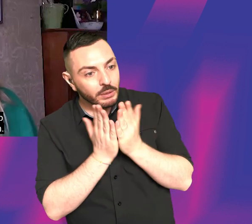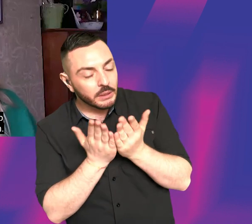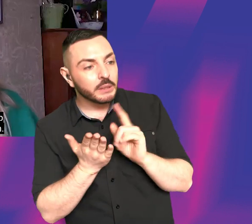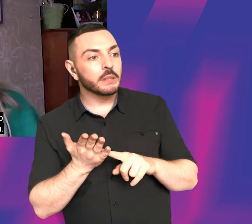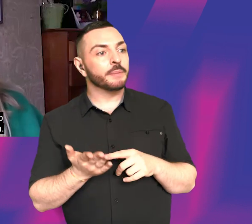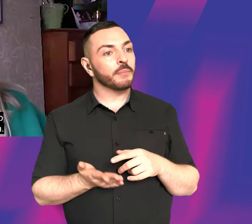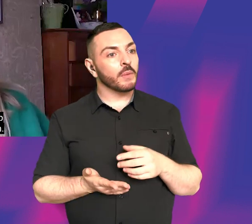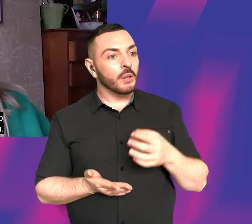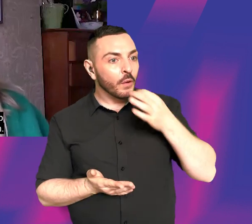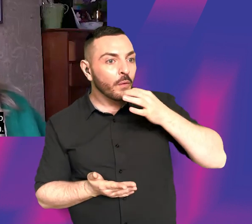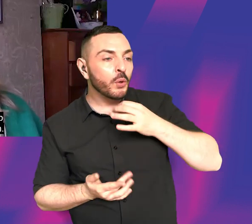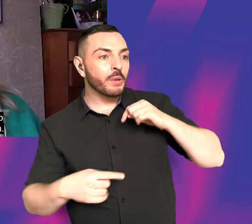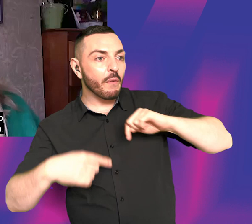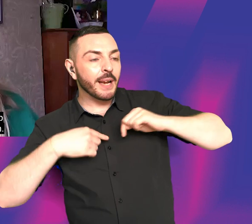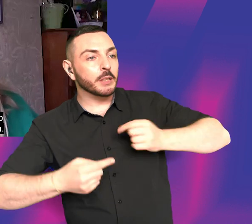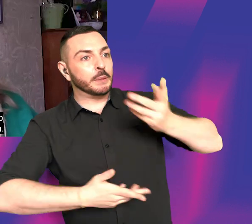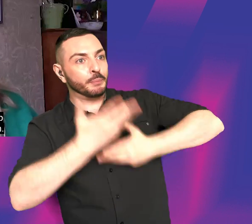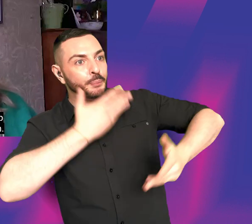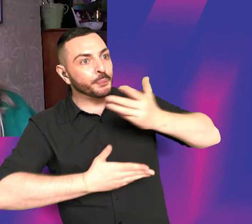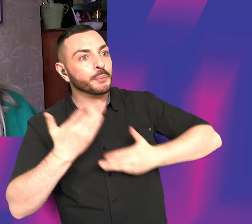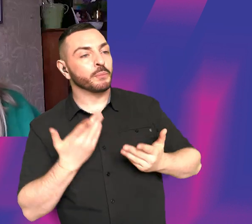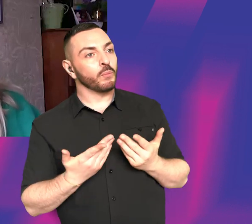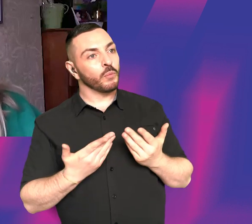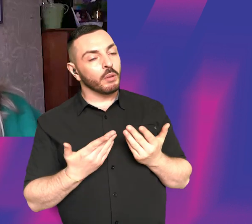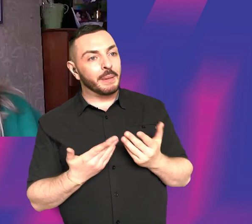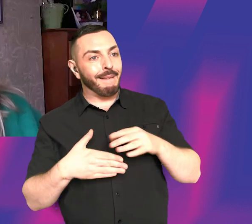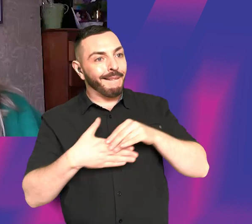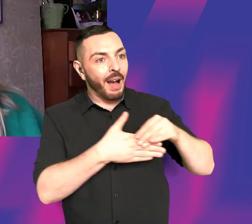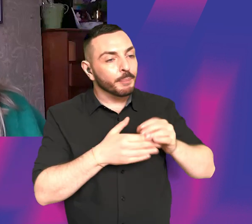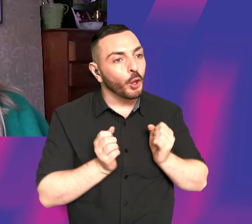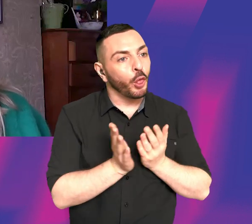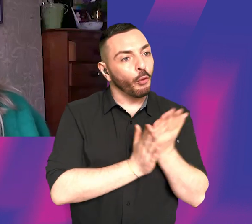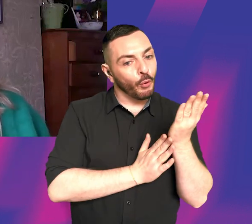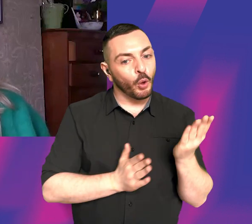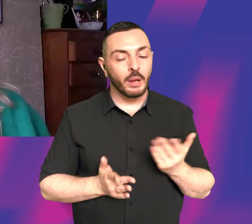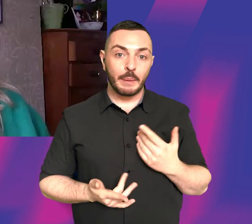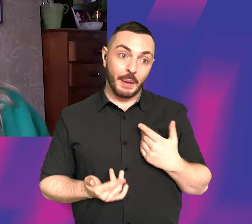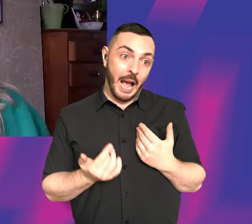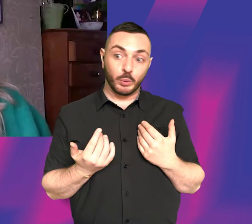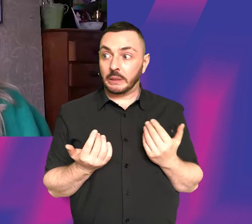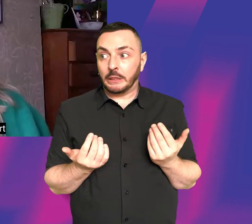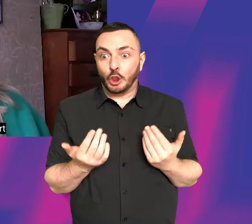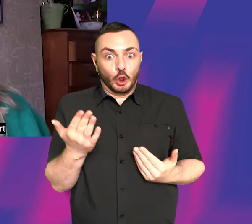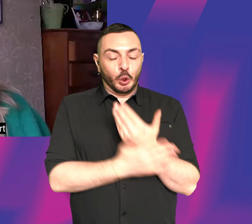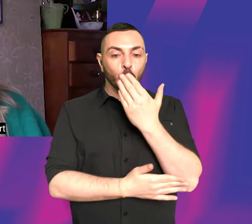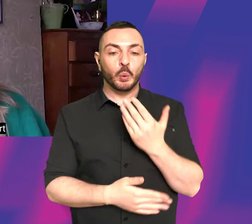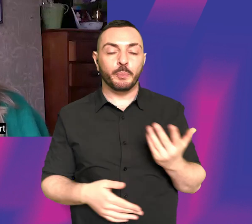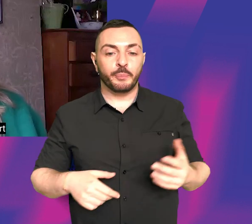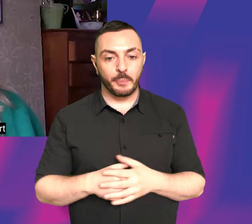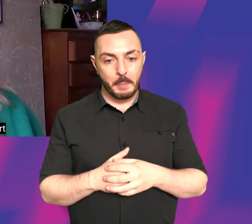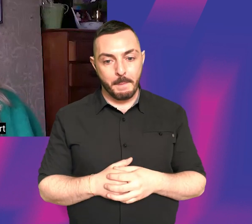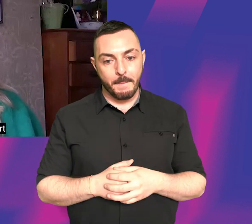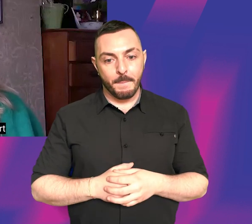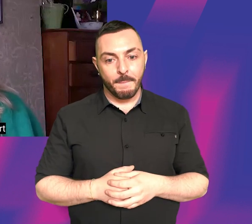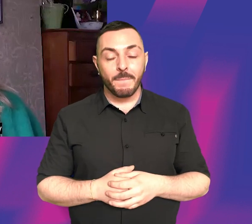some directors have kindly given up their time to kind of talk me through, but essentially I was going into them completely cold. So the fact that I